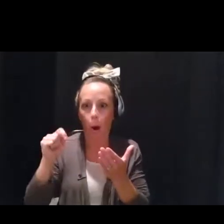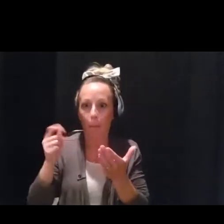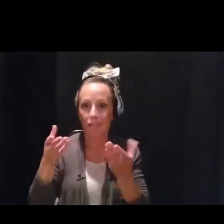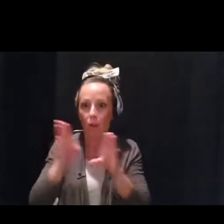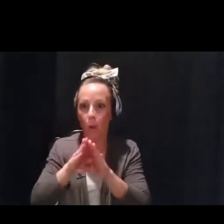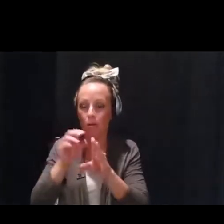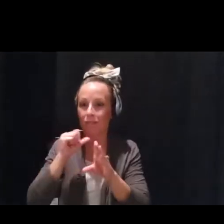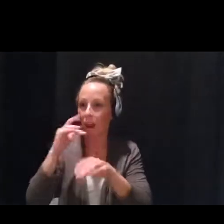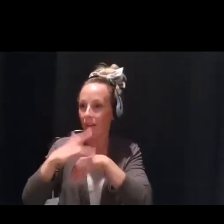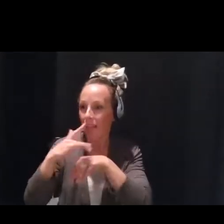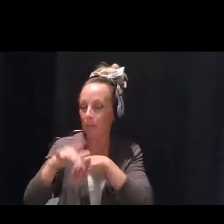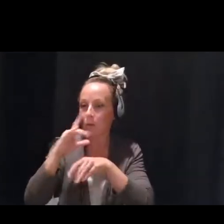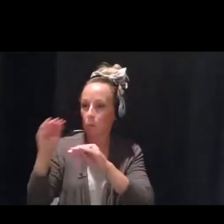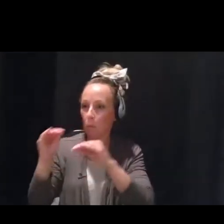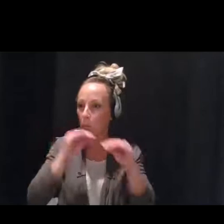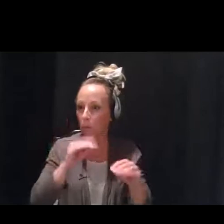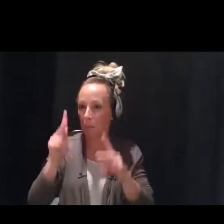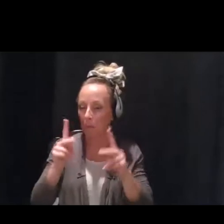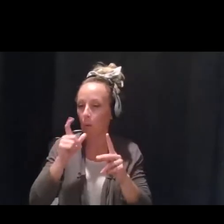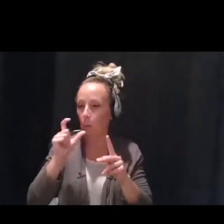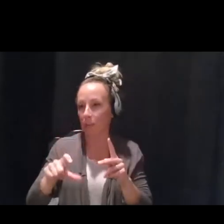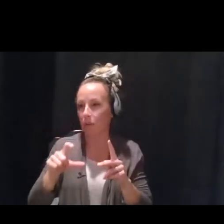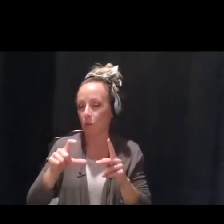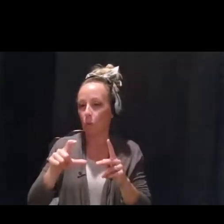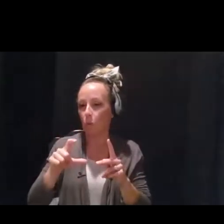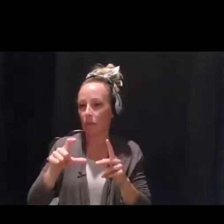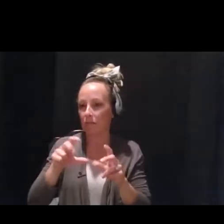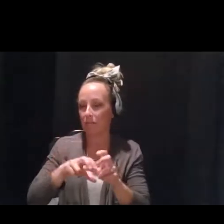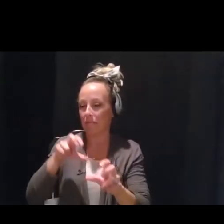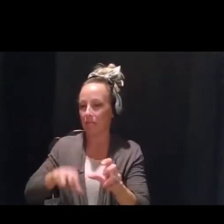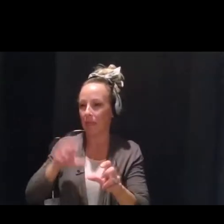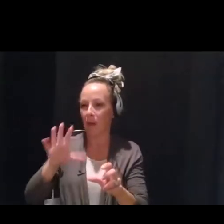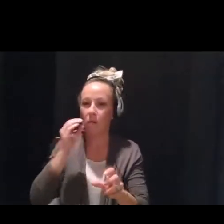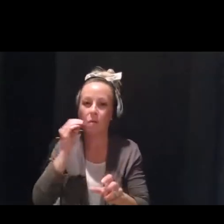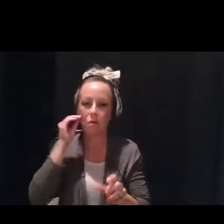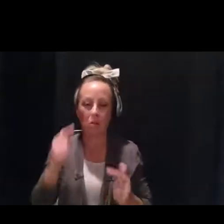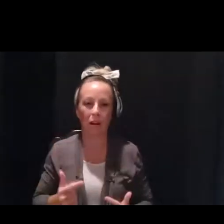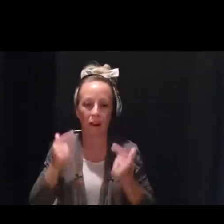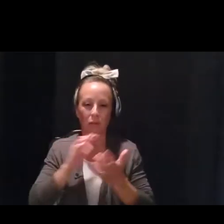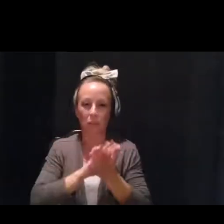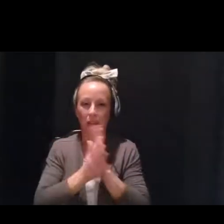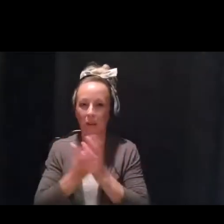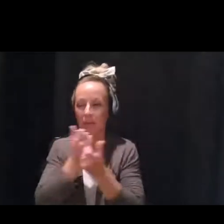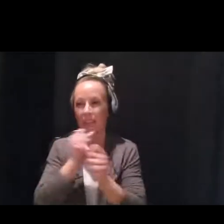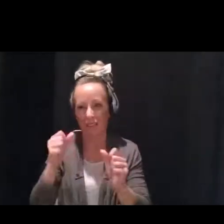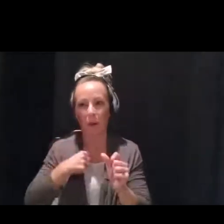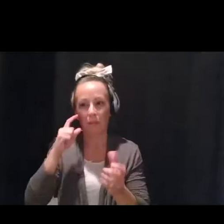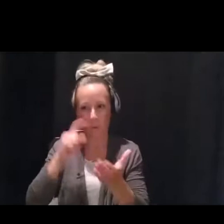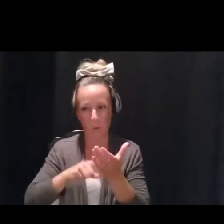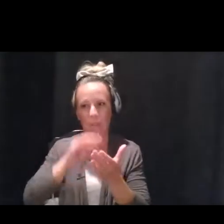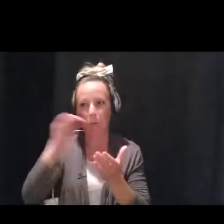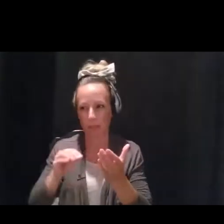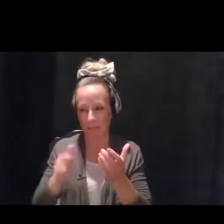available to try and move them. So that is one area in which we have seen some increases. We